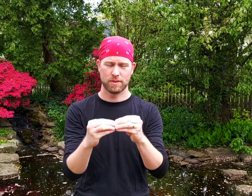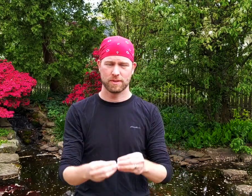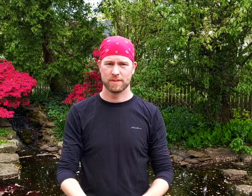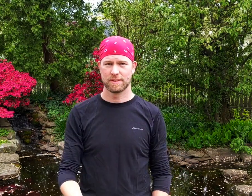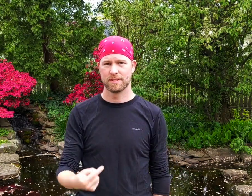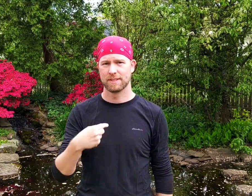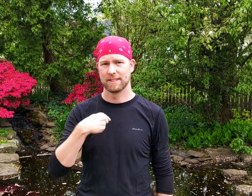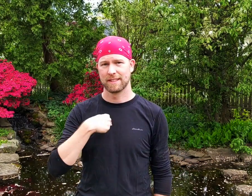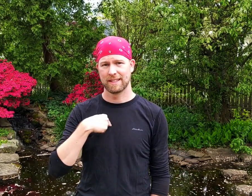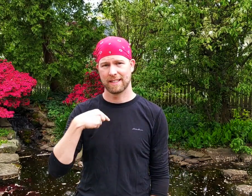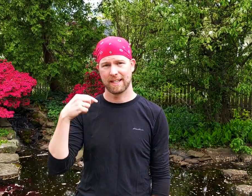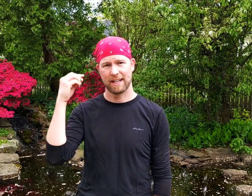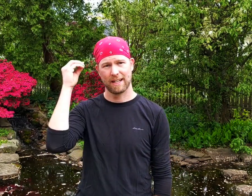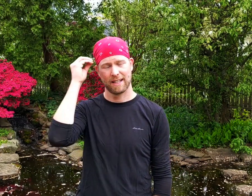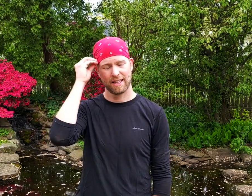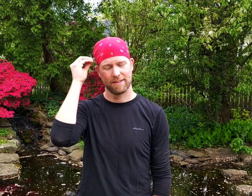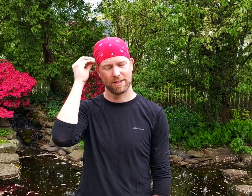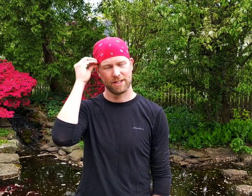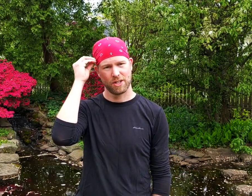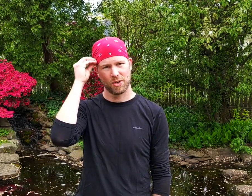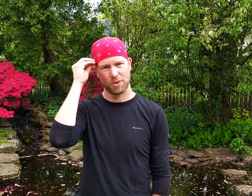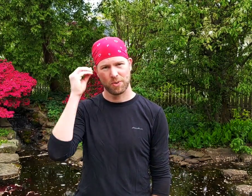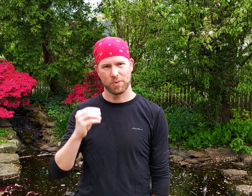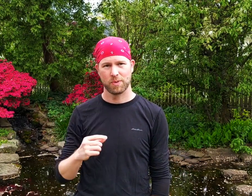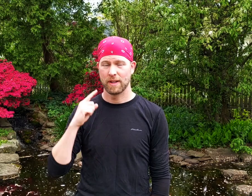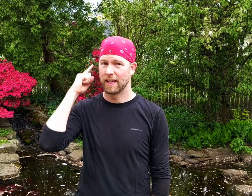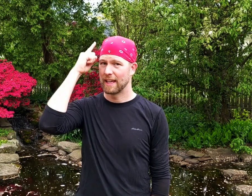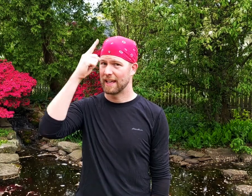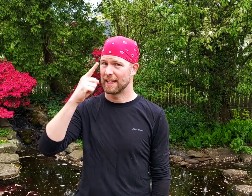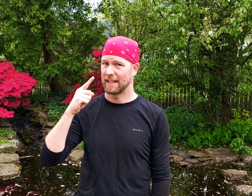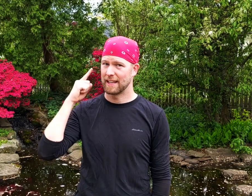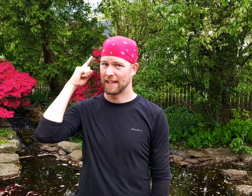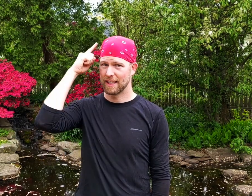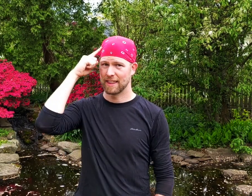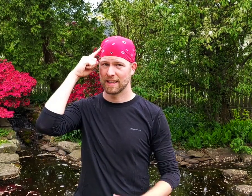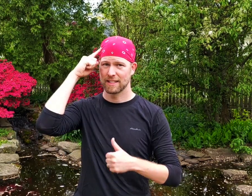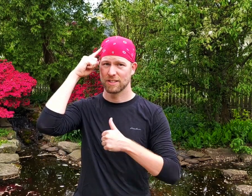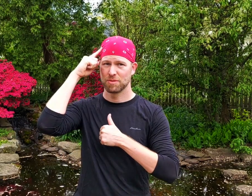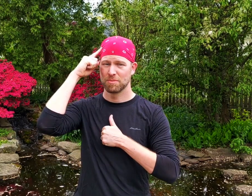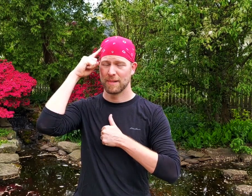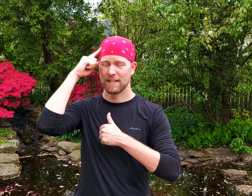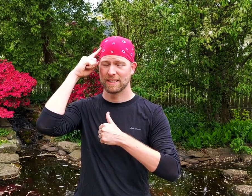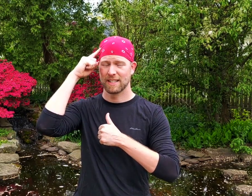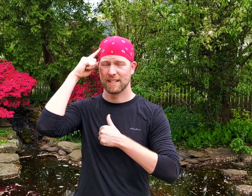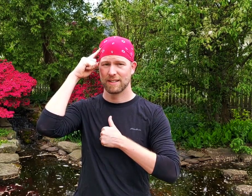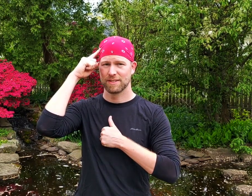than I'll ever know. And I think to myself,